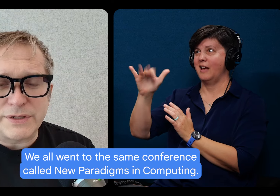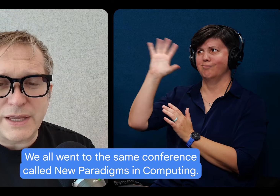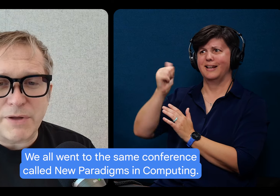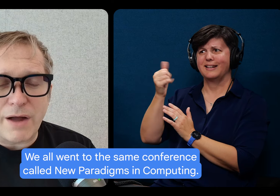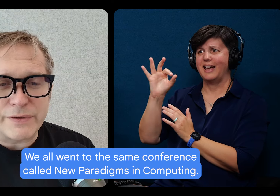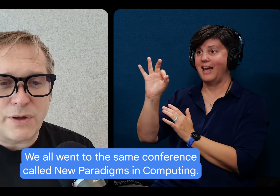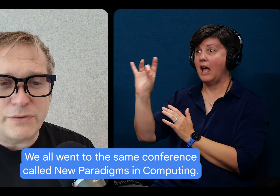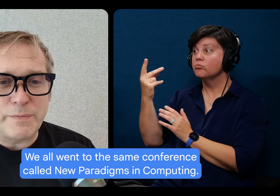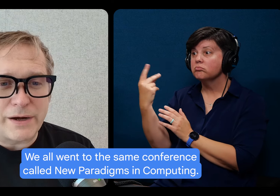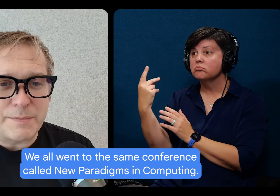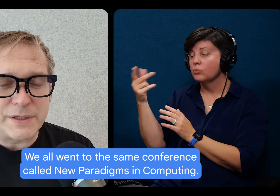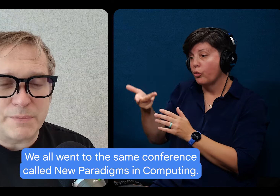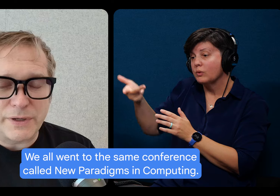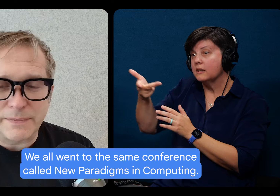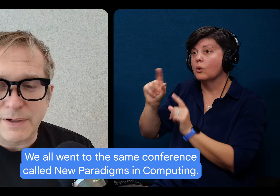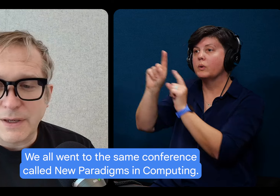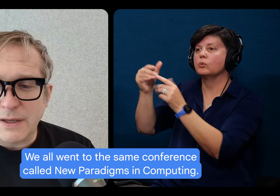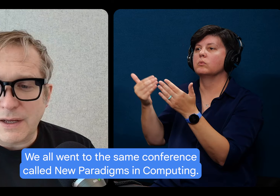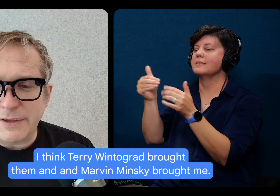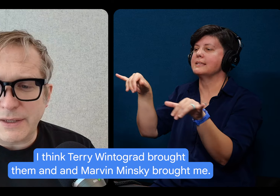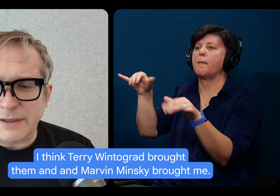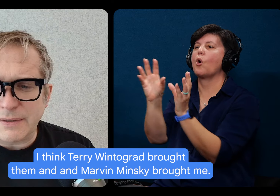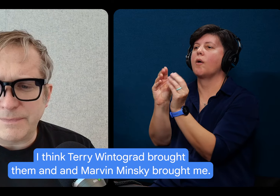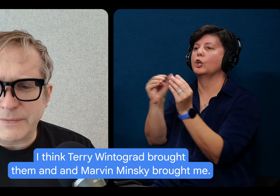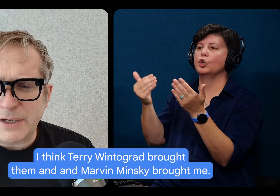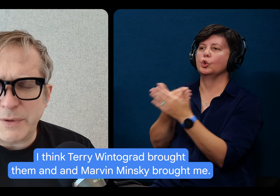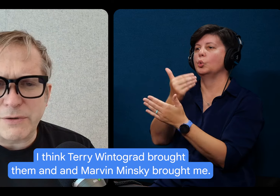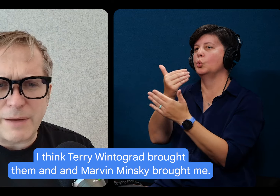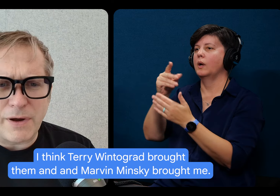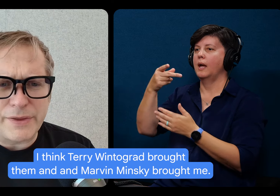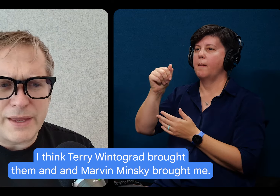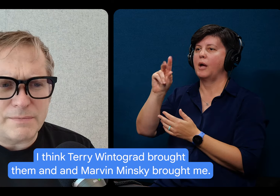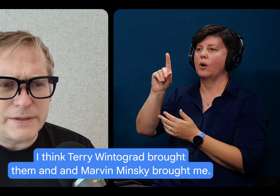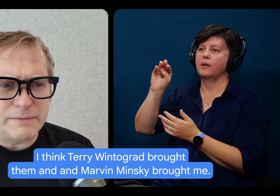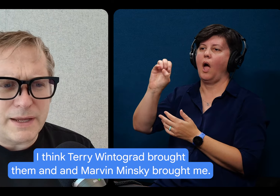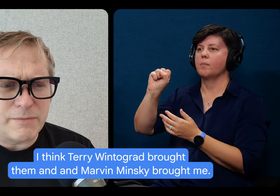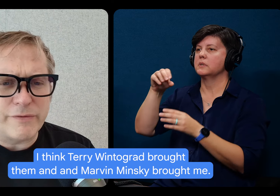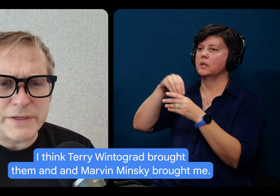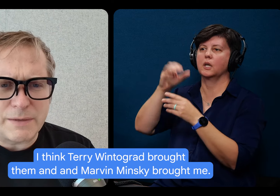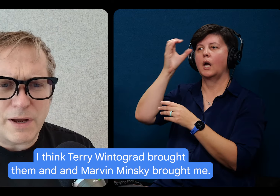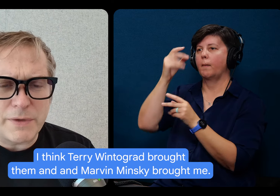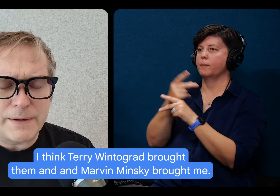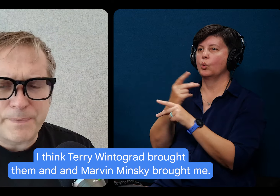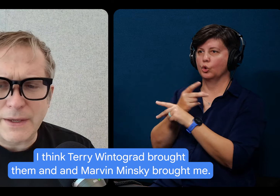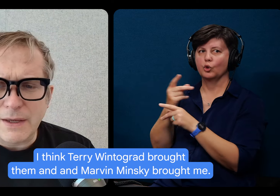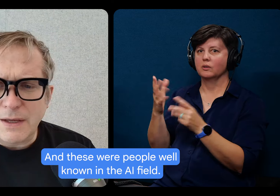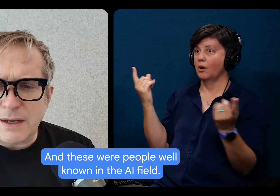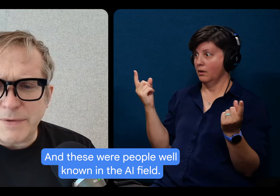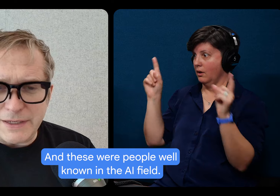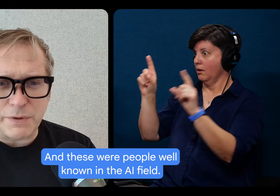went to the same conference called New Paradigms in Computing. I think Terry Winograd brought them, and Marvin Minsky brought me.